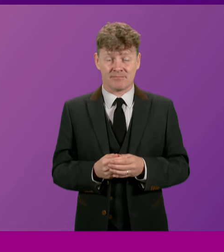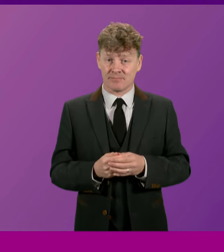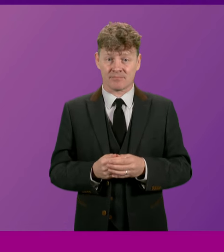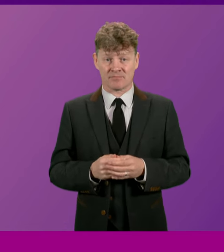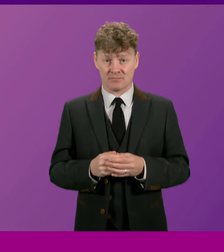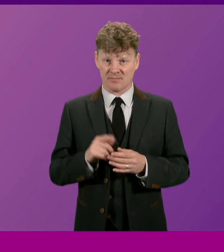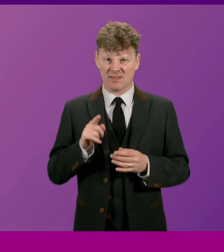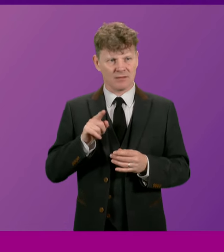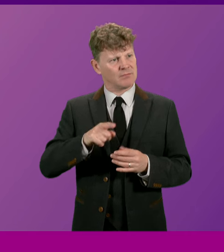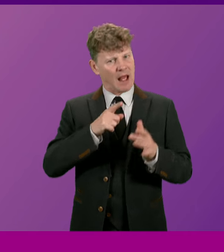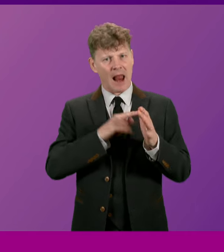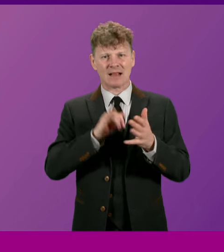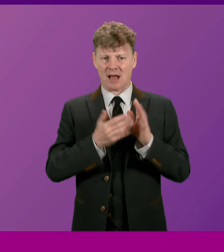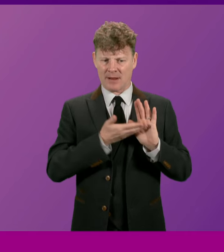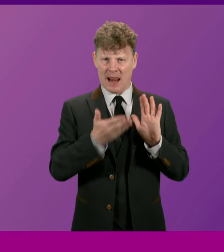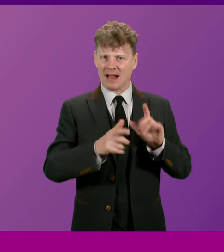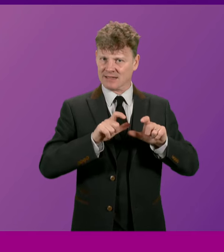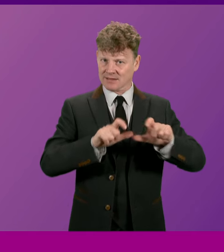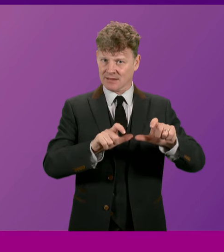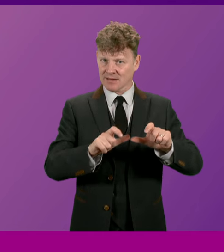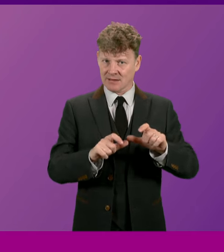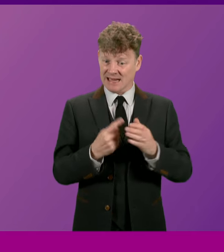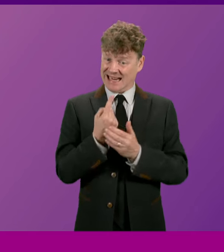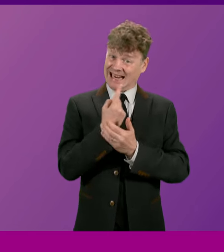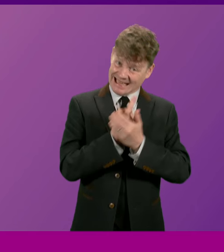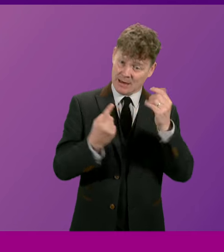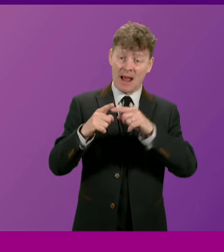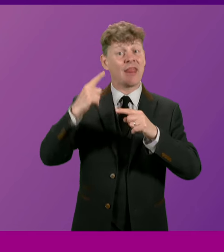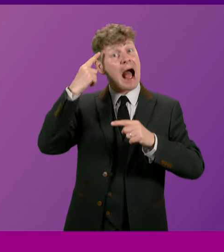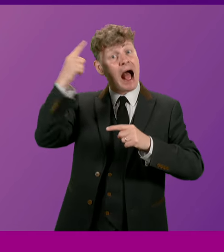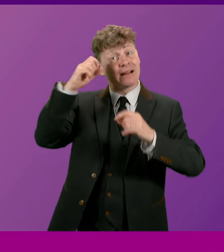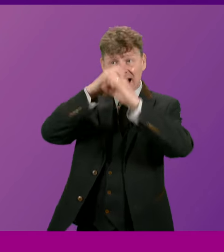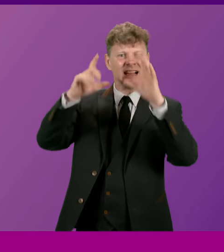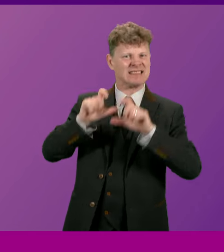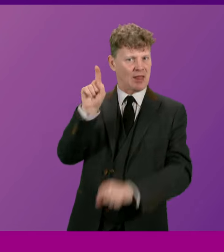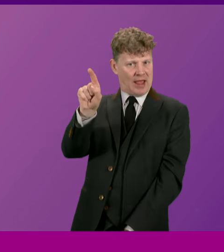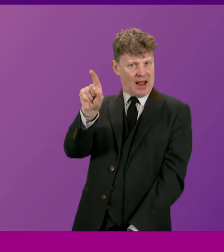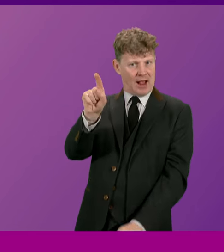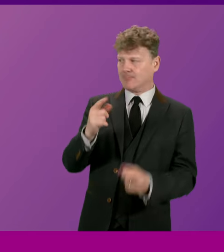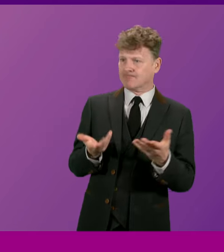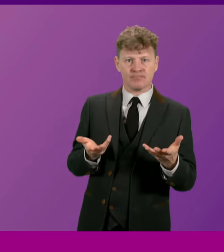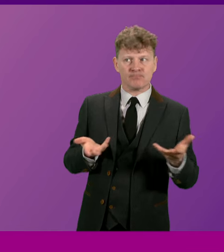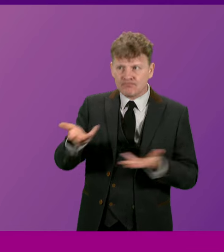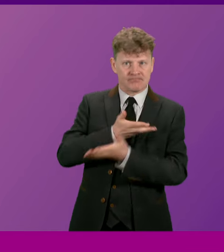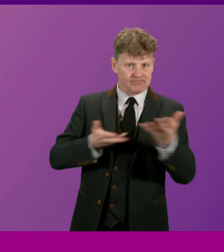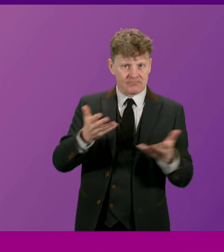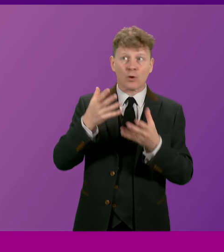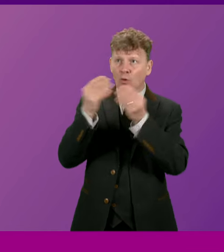endures and independence remains an undeniably real and imminent choice, there for the taking, if the people will it.